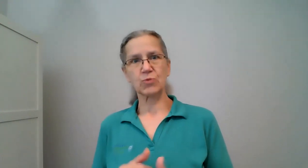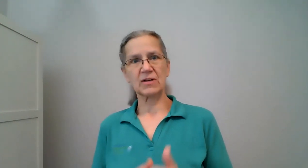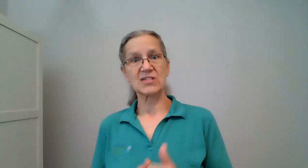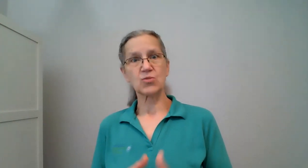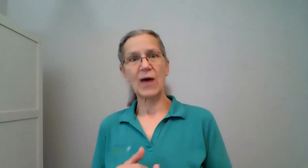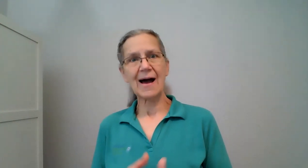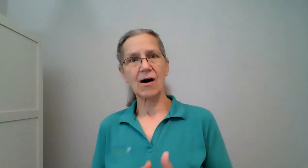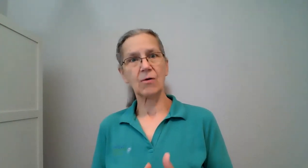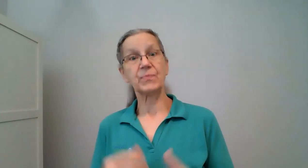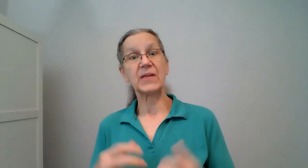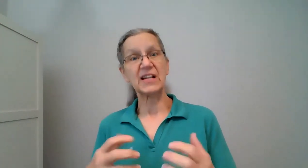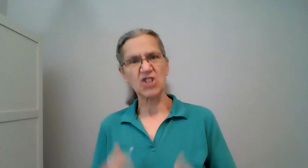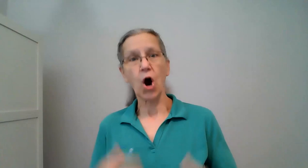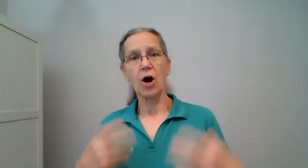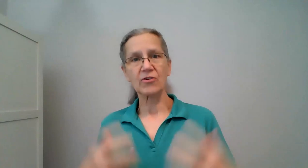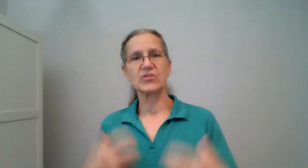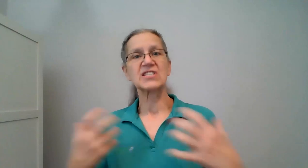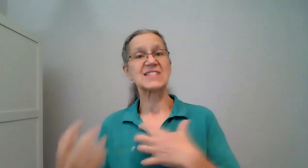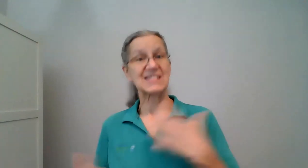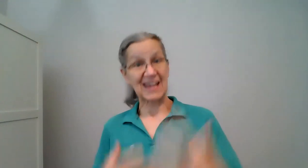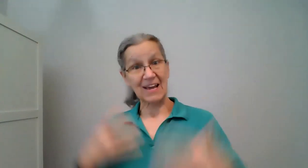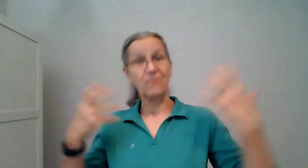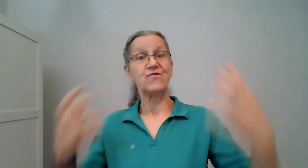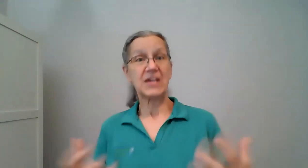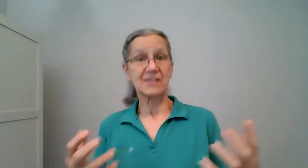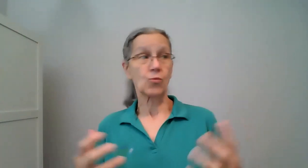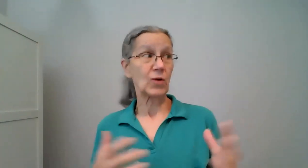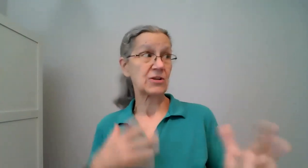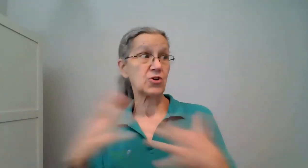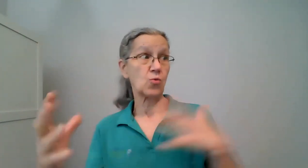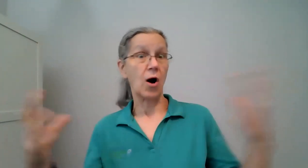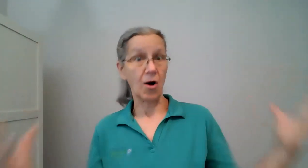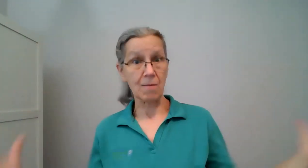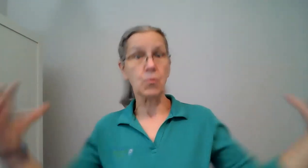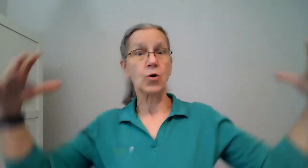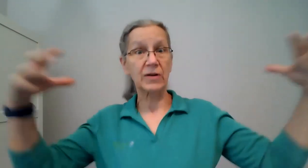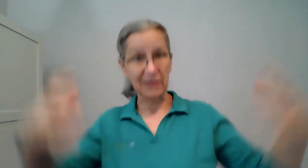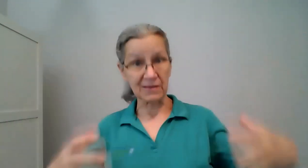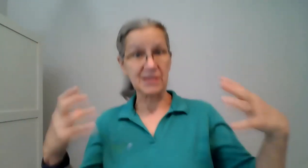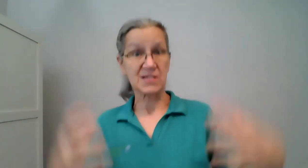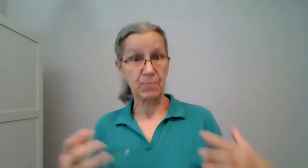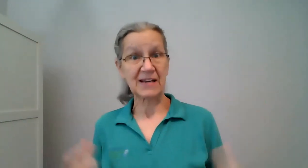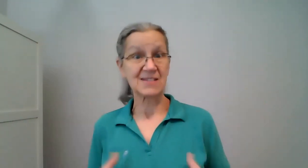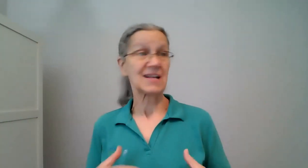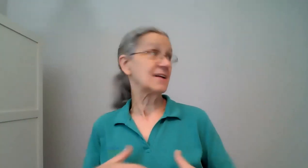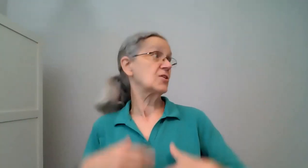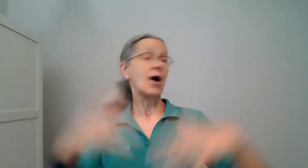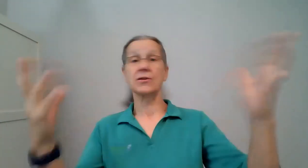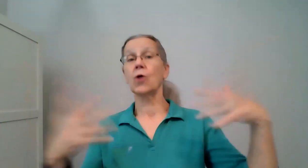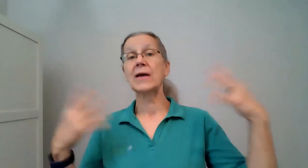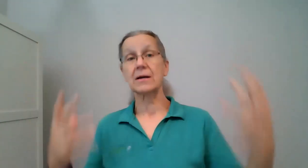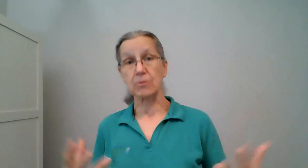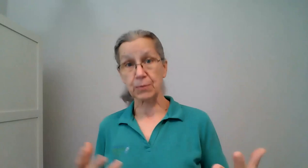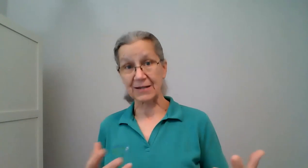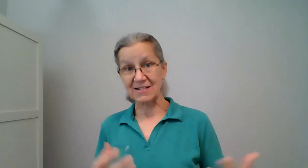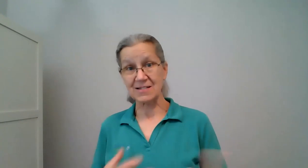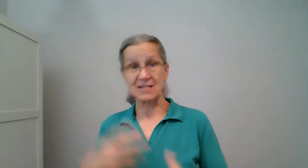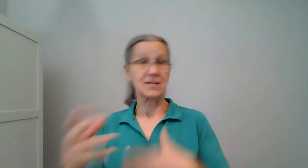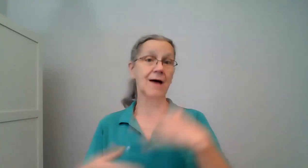realized wow it's harder to stay fit when you are more in this space and not going other places and not